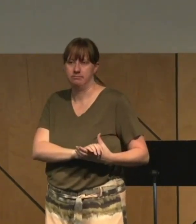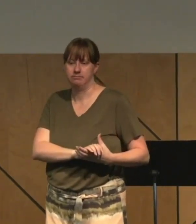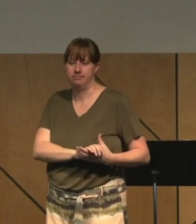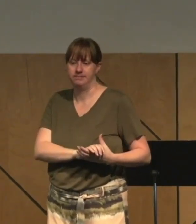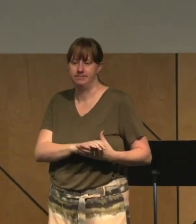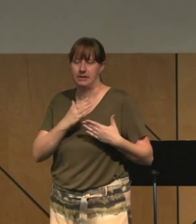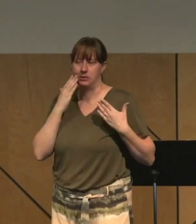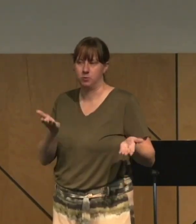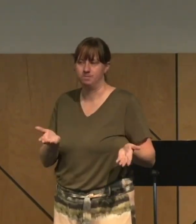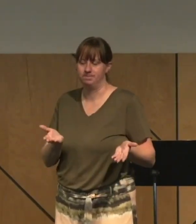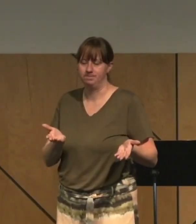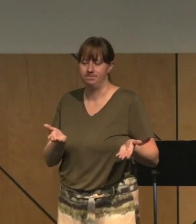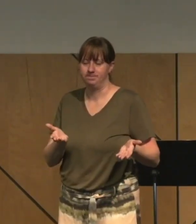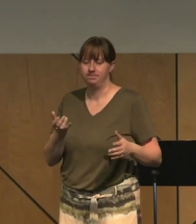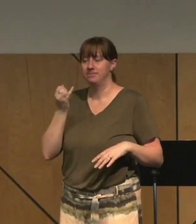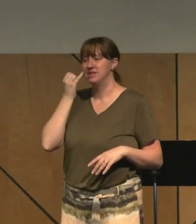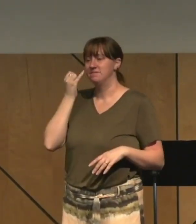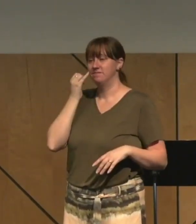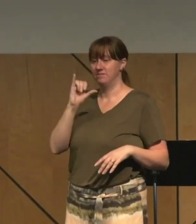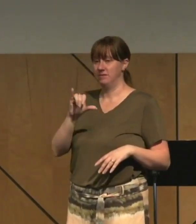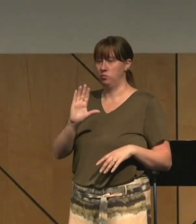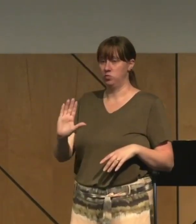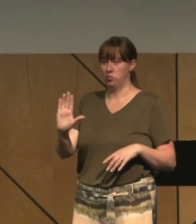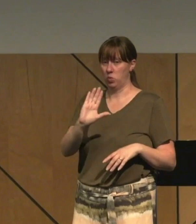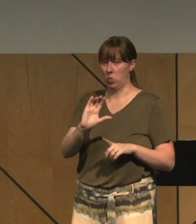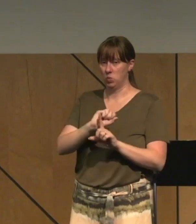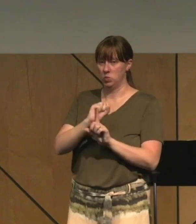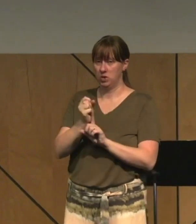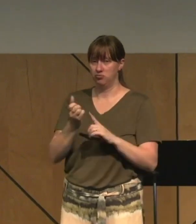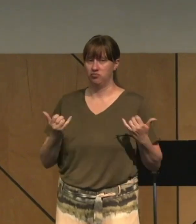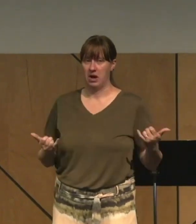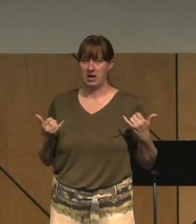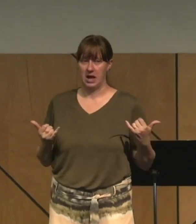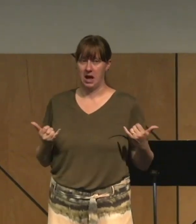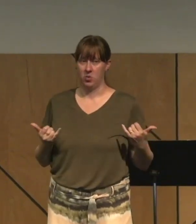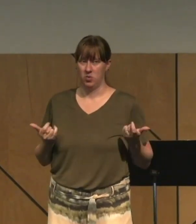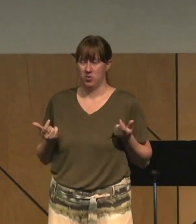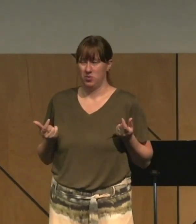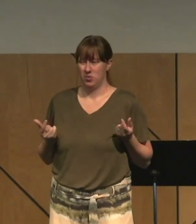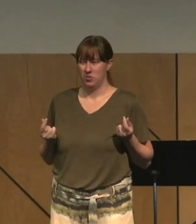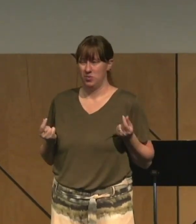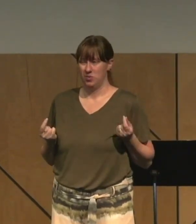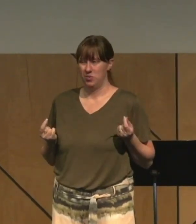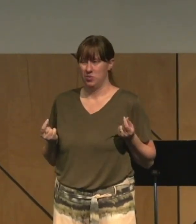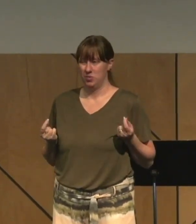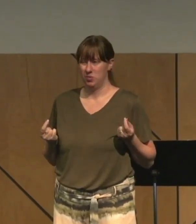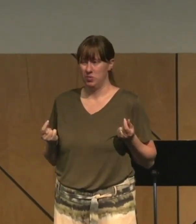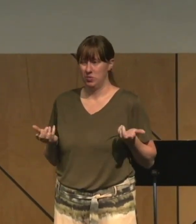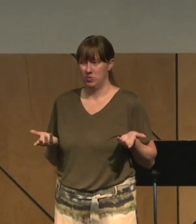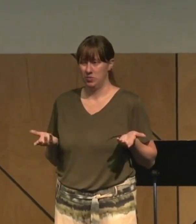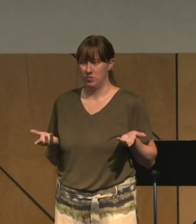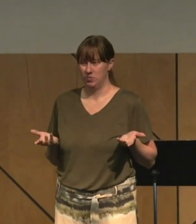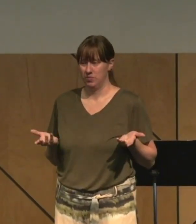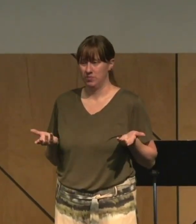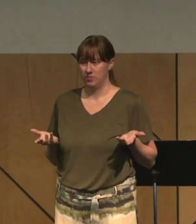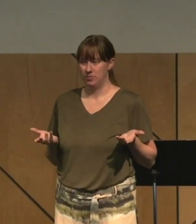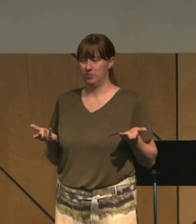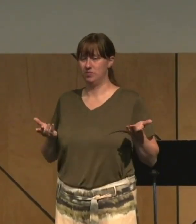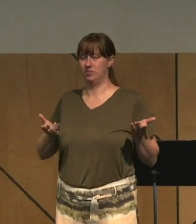sin. So, if you're there, what should you do? Or maybe, what can you do? The first thing